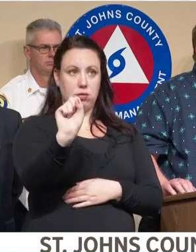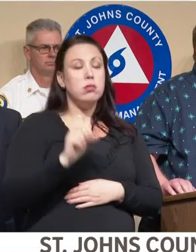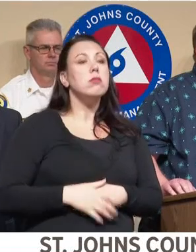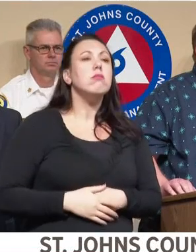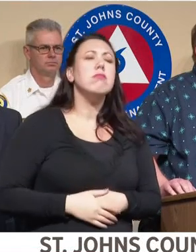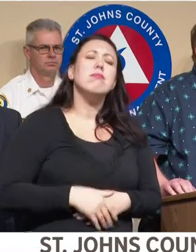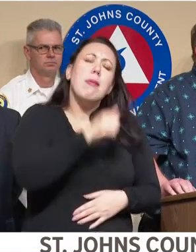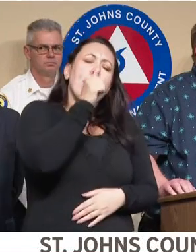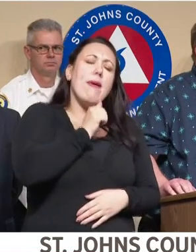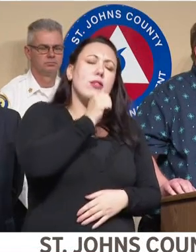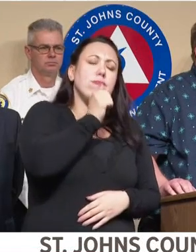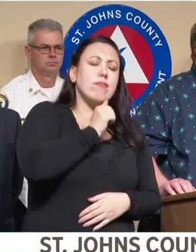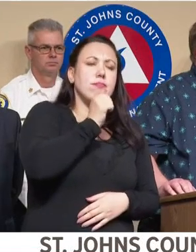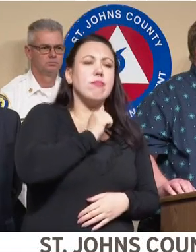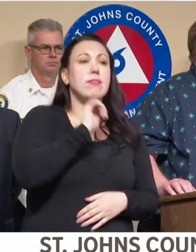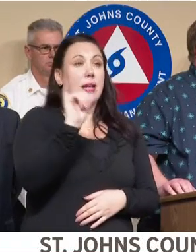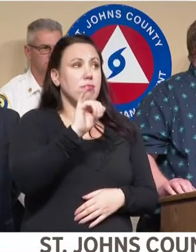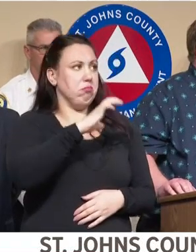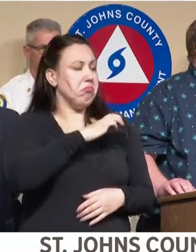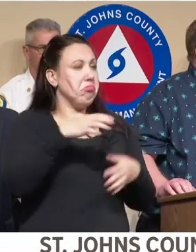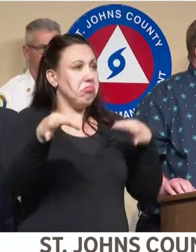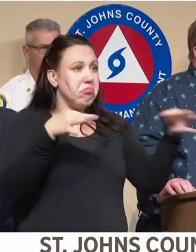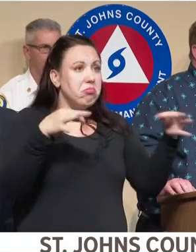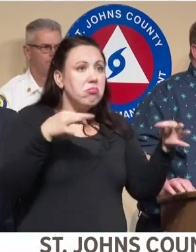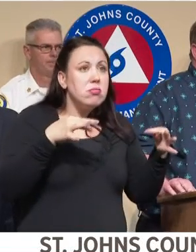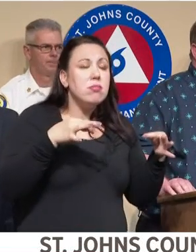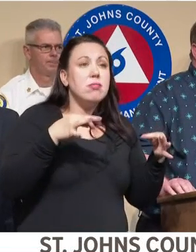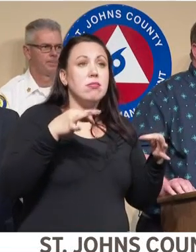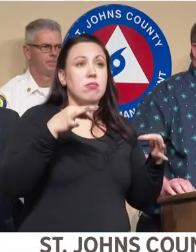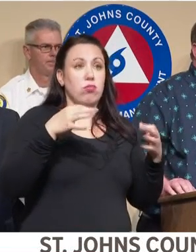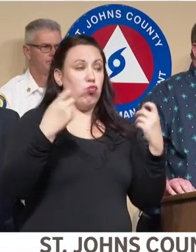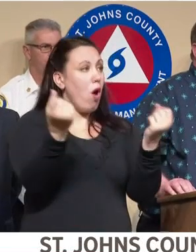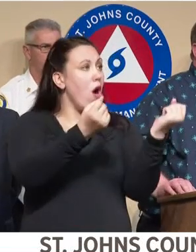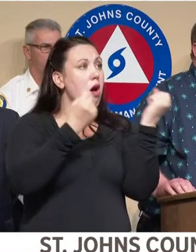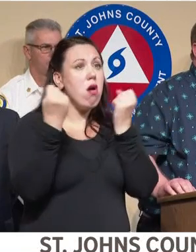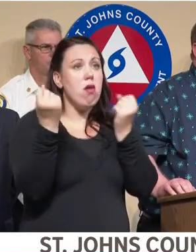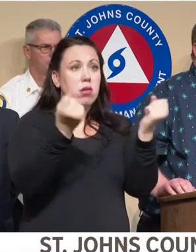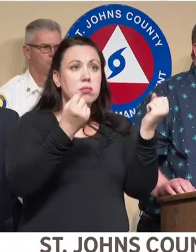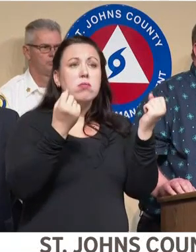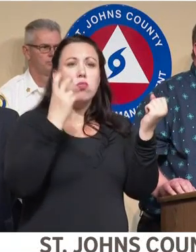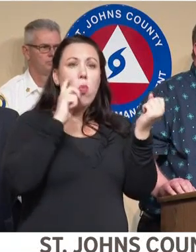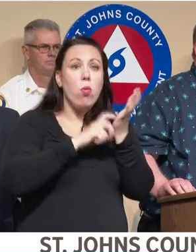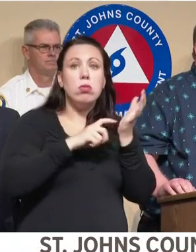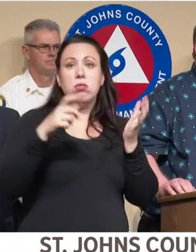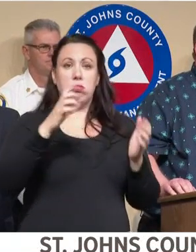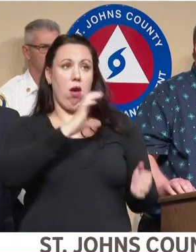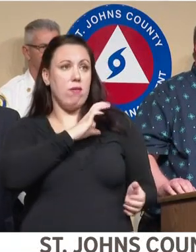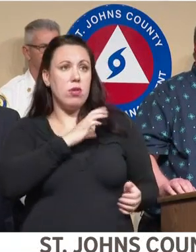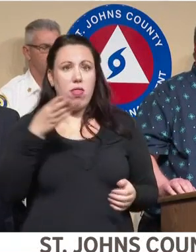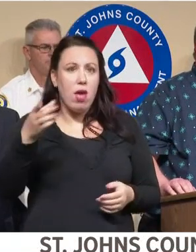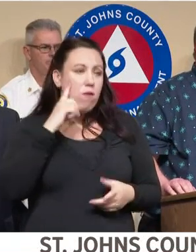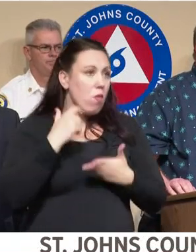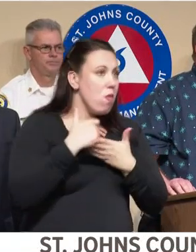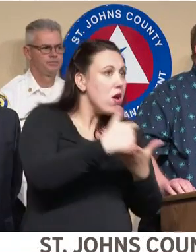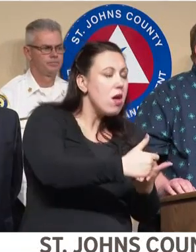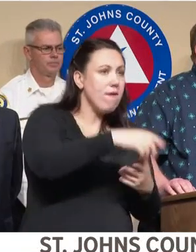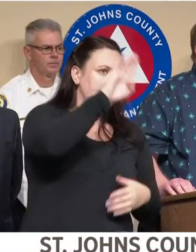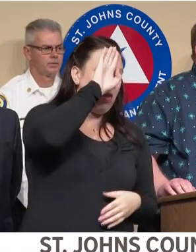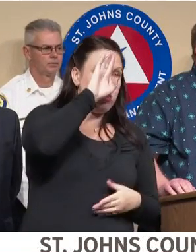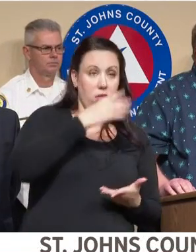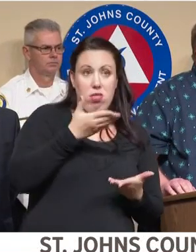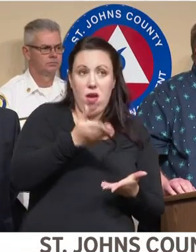You know, be patient. Like the sheriff said, you're out on the road. The officers there are there to help you. Fire rescue's there to help you.